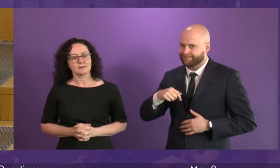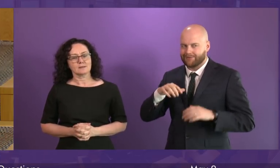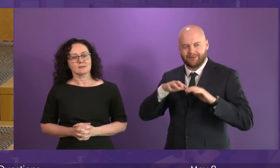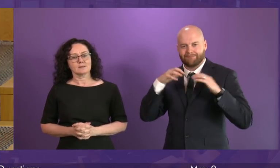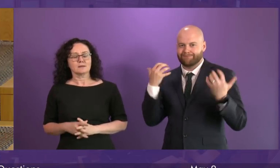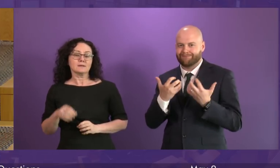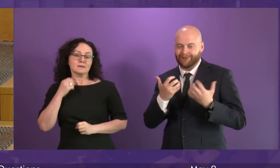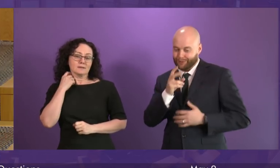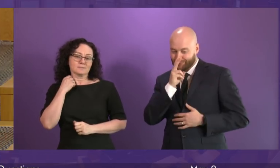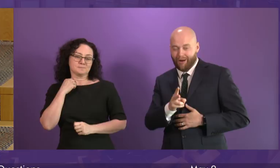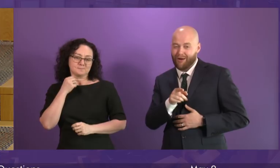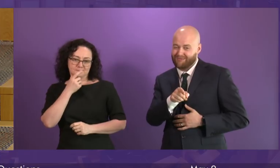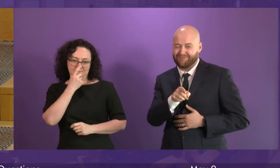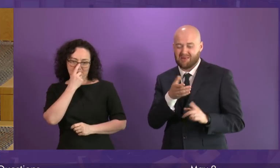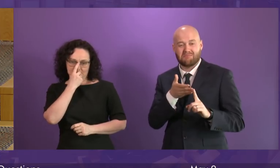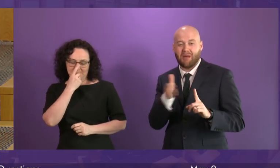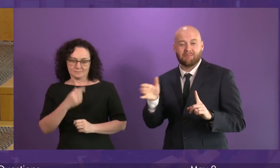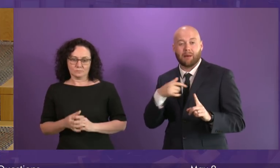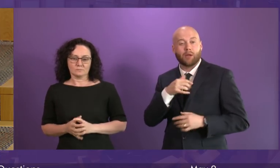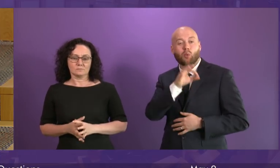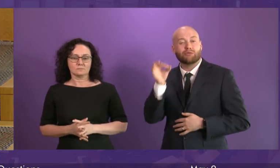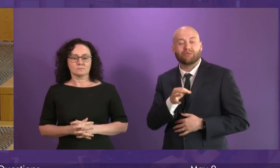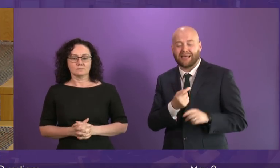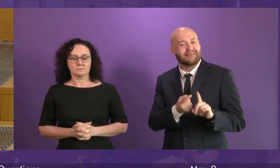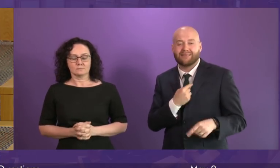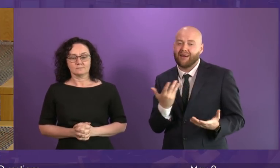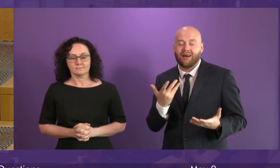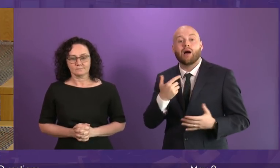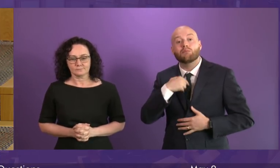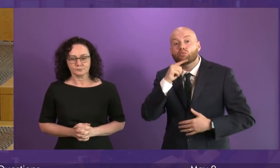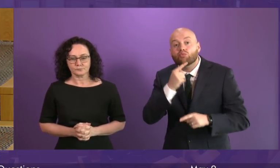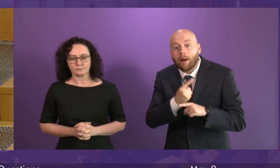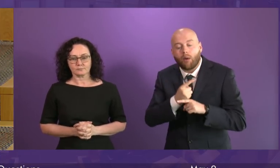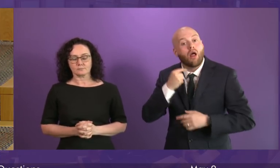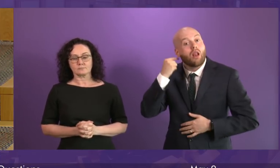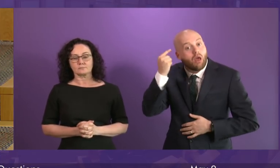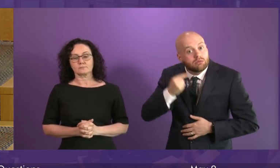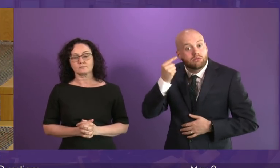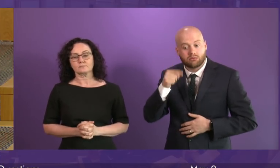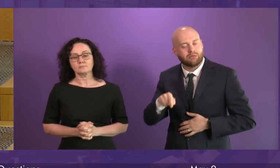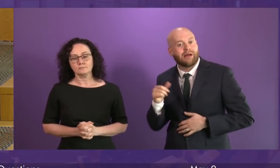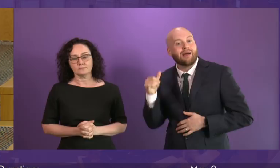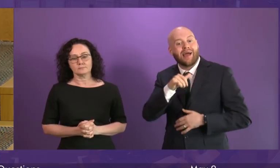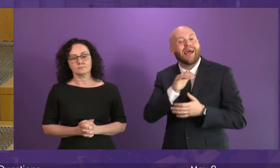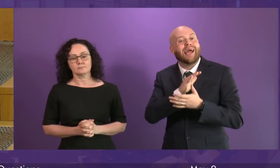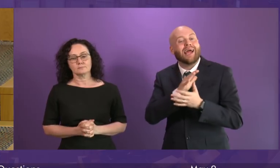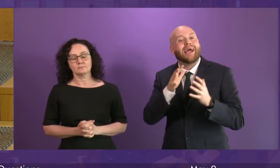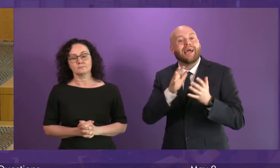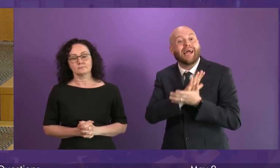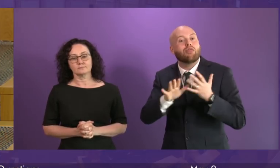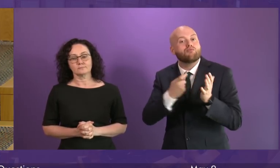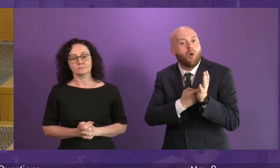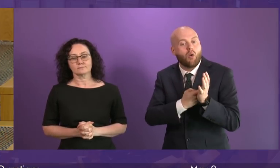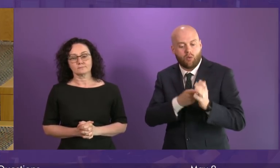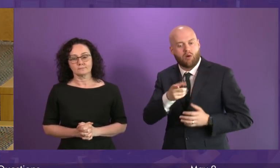dodged my question. The question was about Heathrow and the third runway. The time for dithering first minister